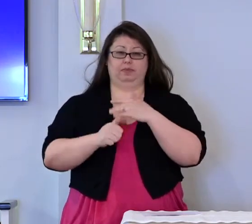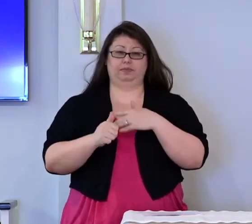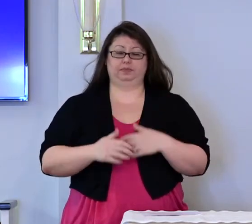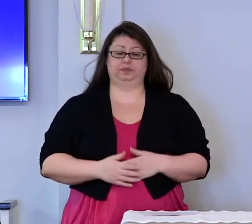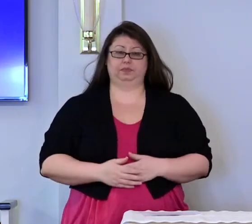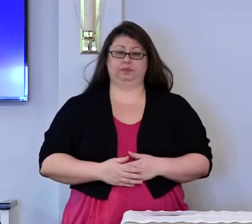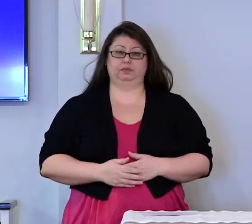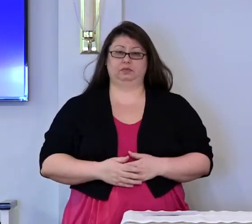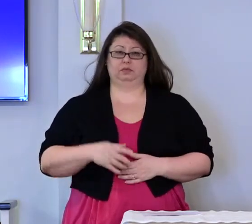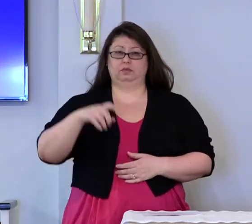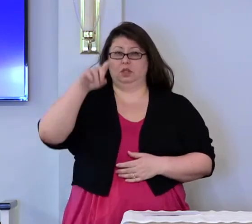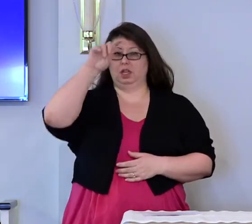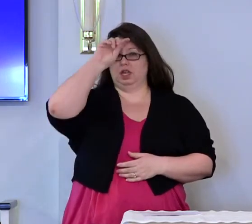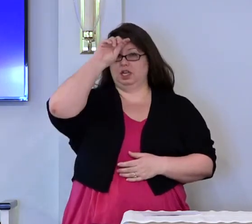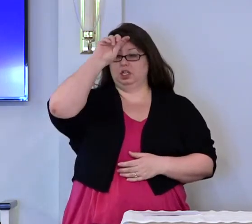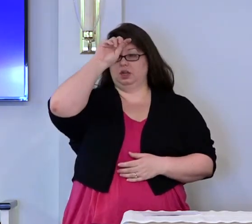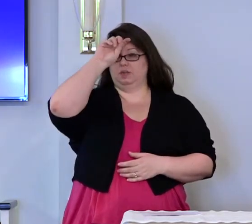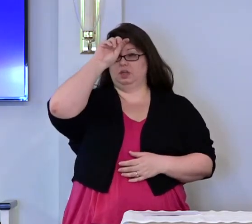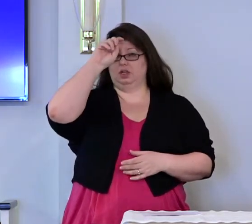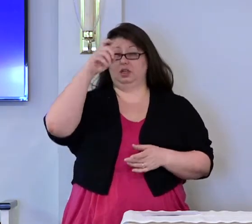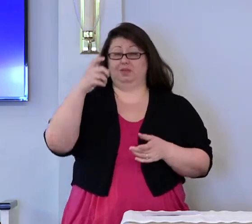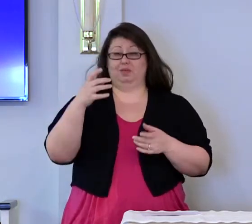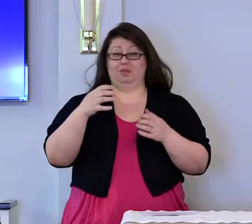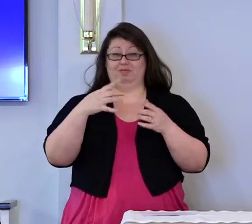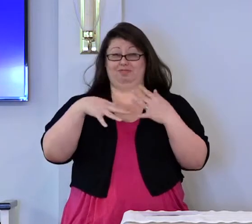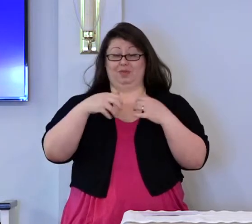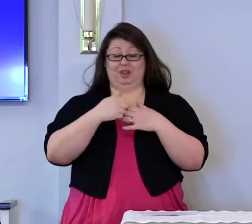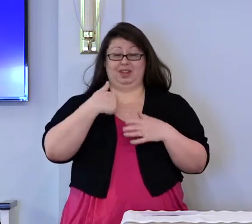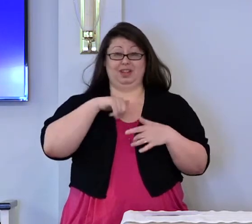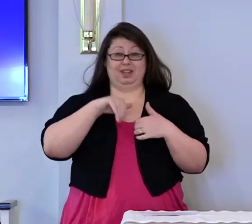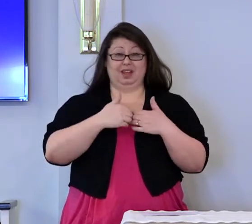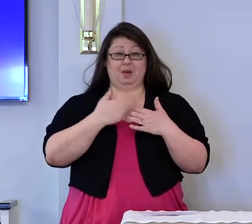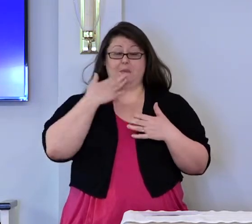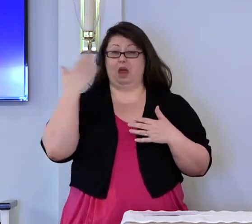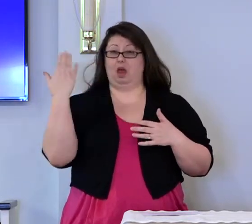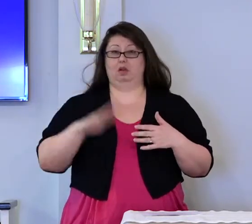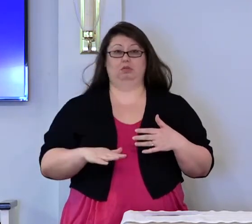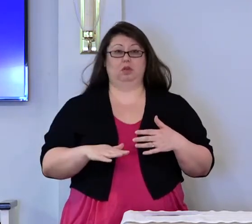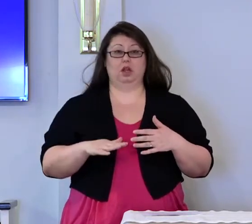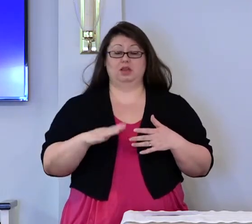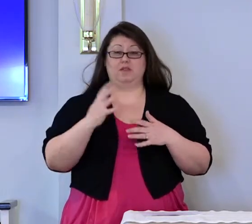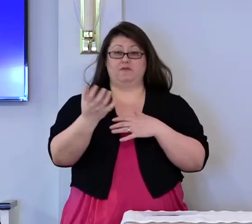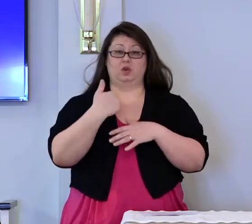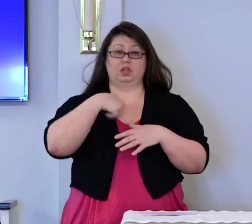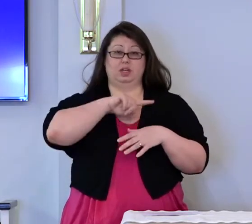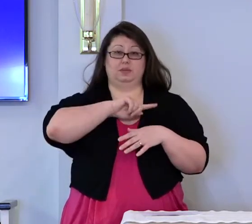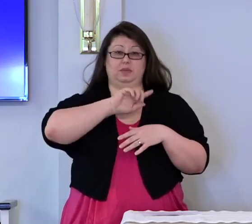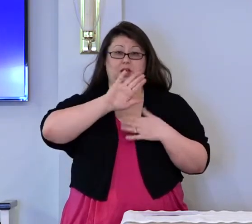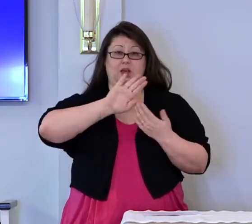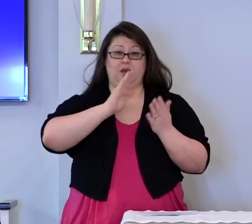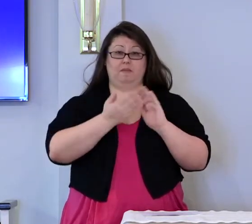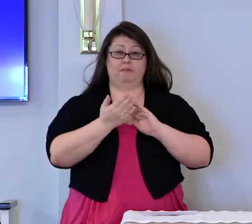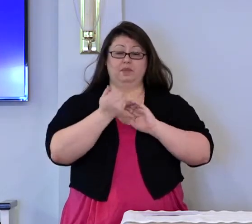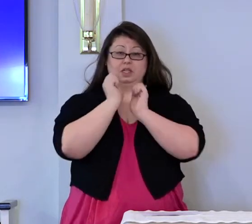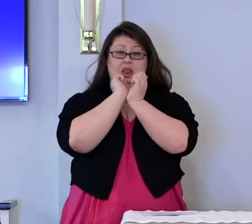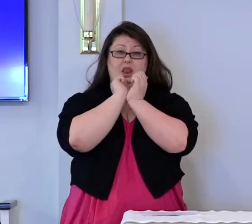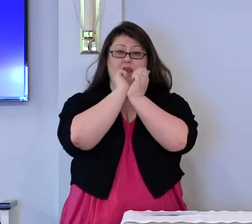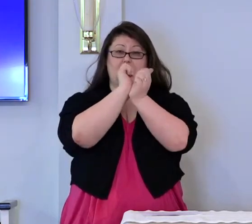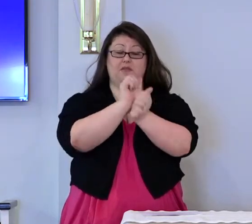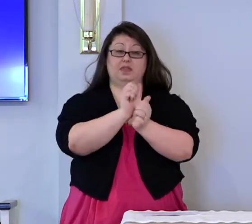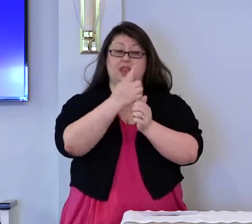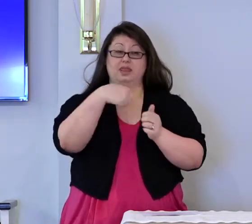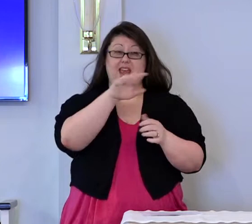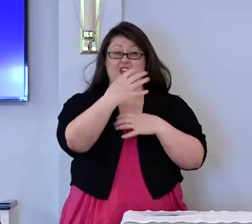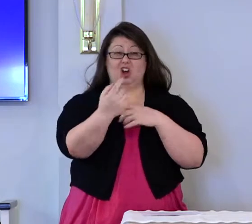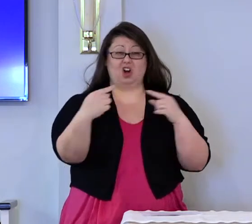The Egyptians treated us badly. They made us slaves. They hurt